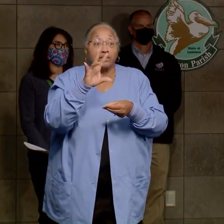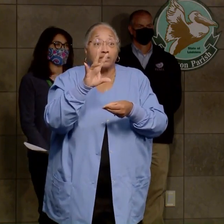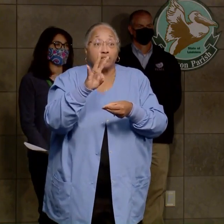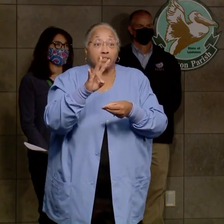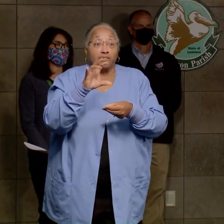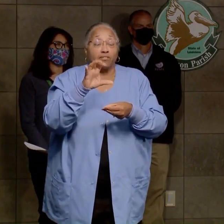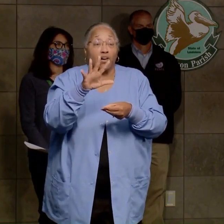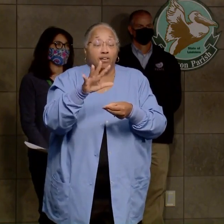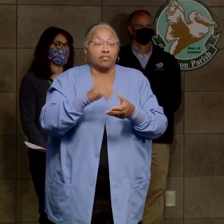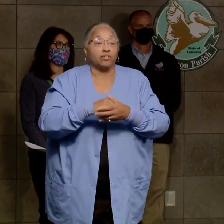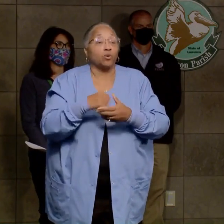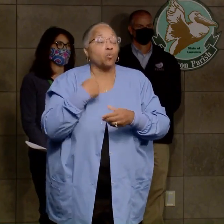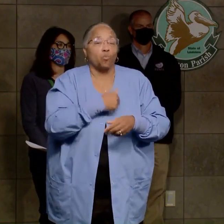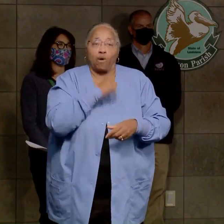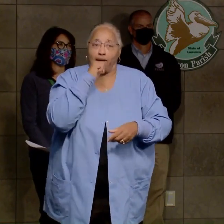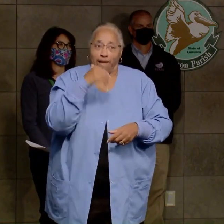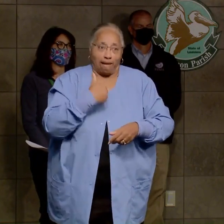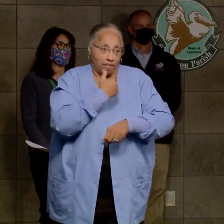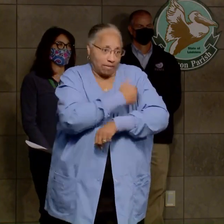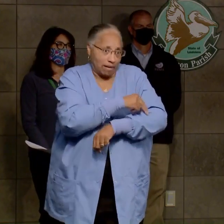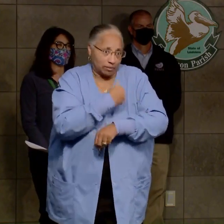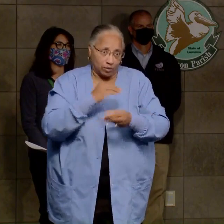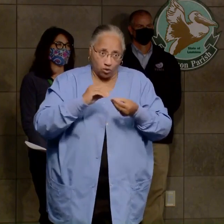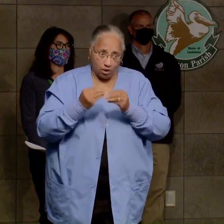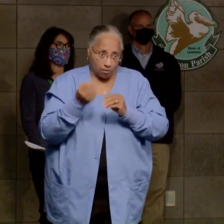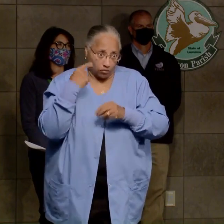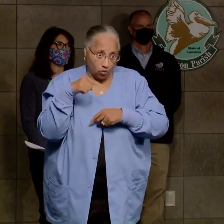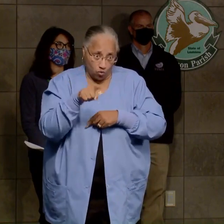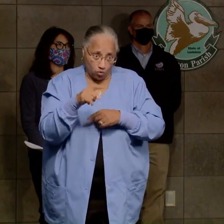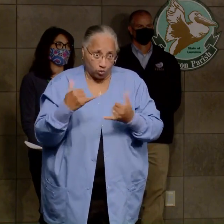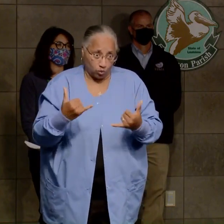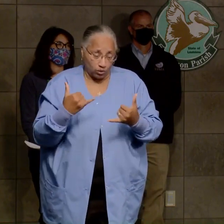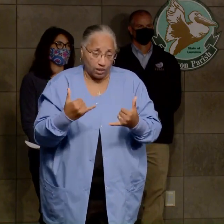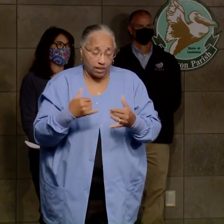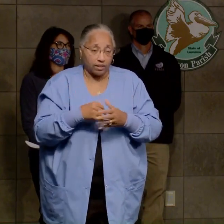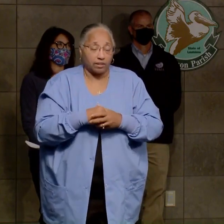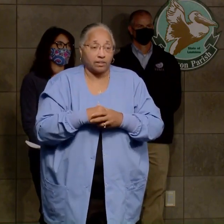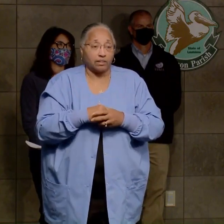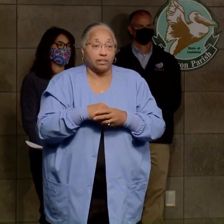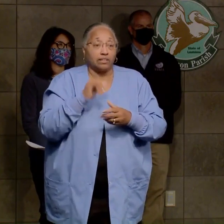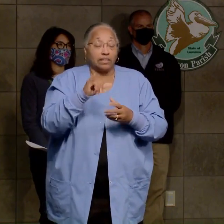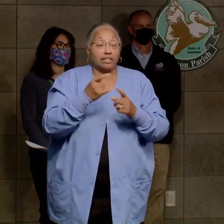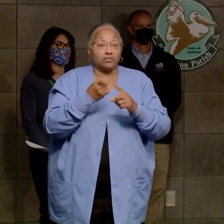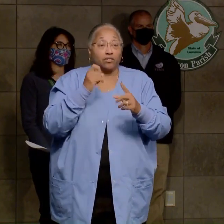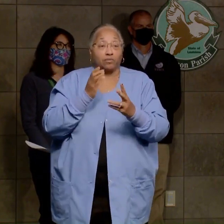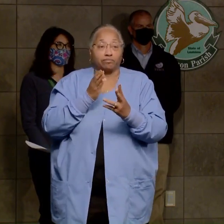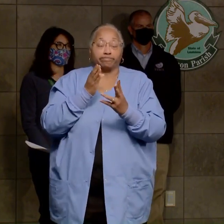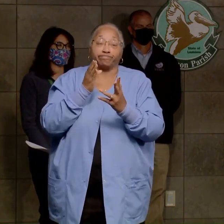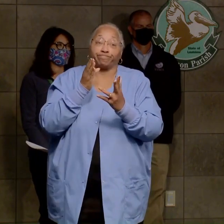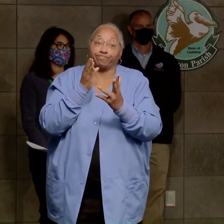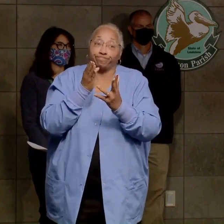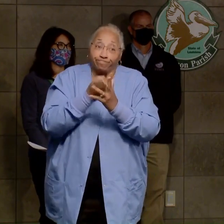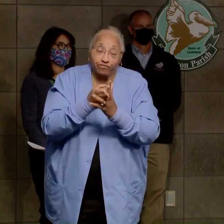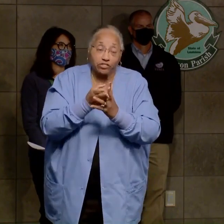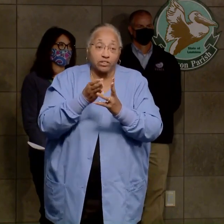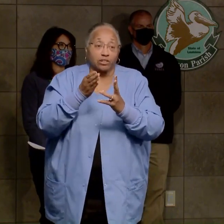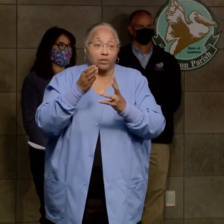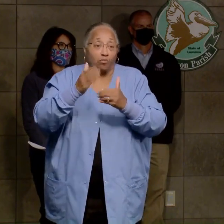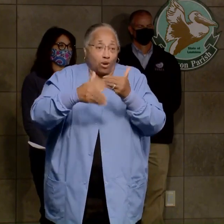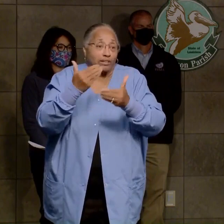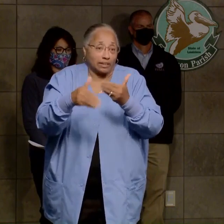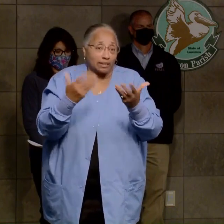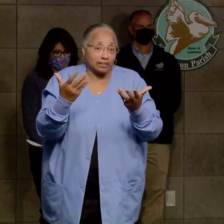hospitalization numbers for you today. That's a function of the interrupted reporting process because of Hurricane Zeta.